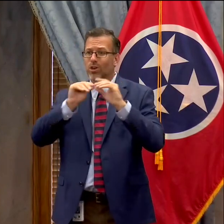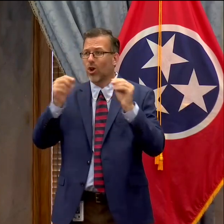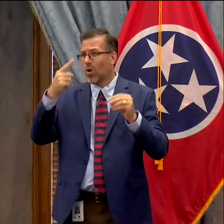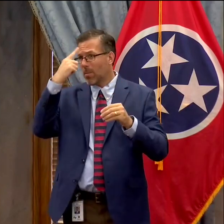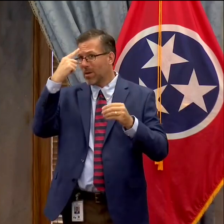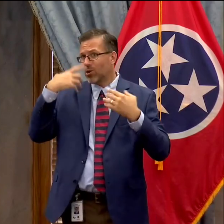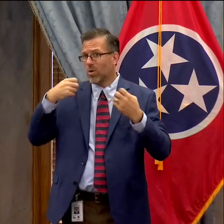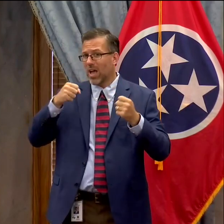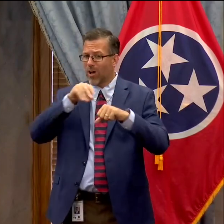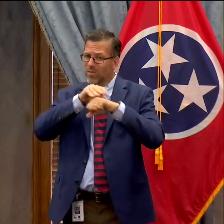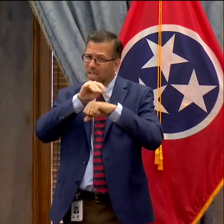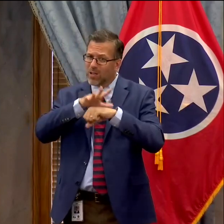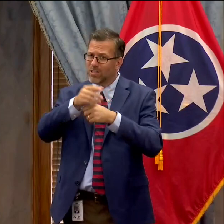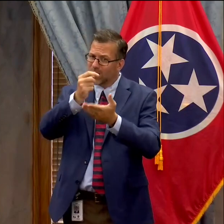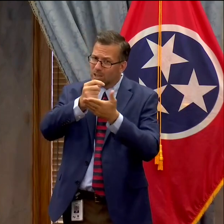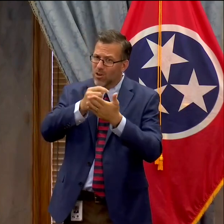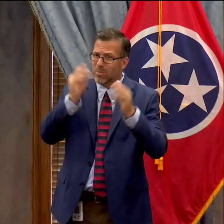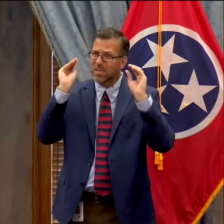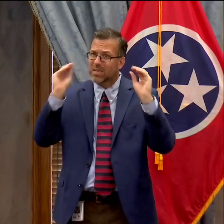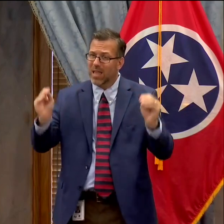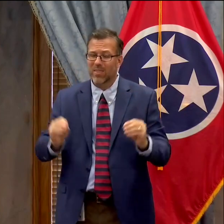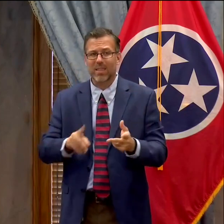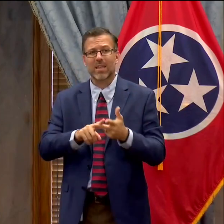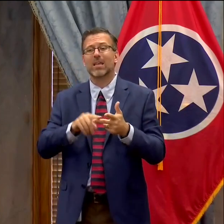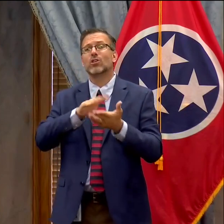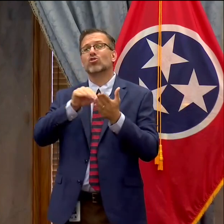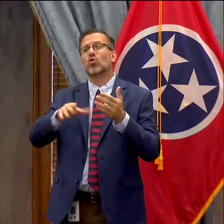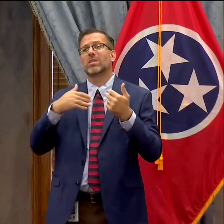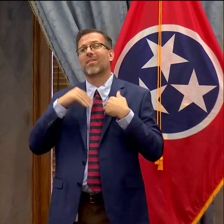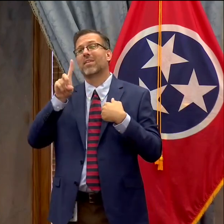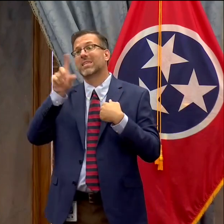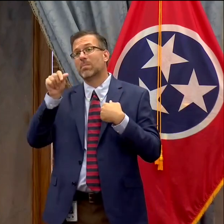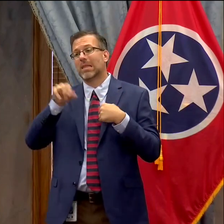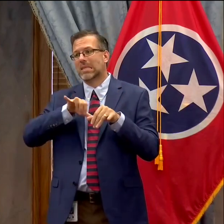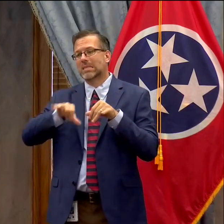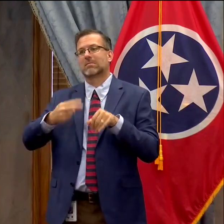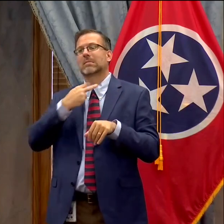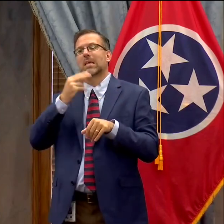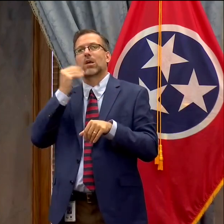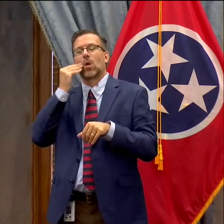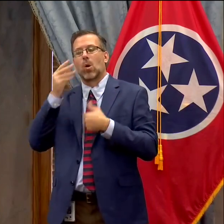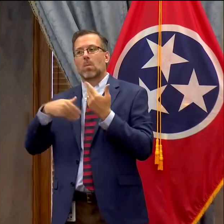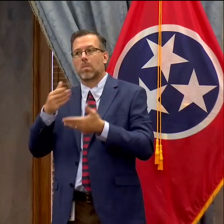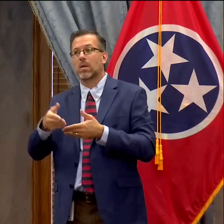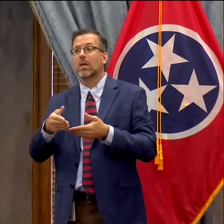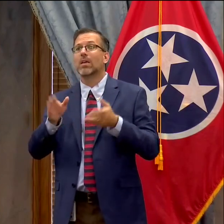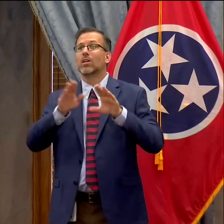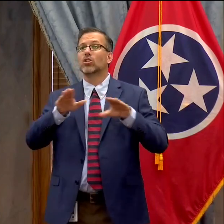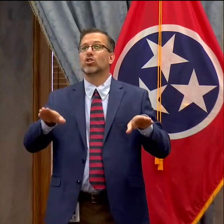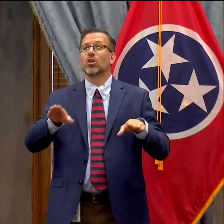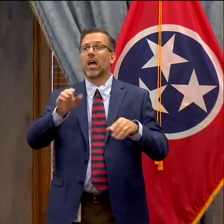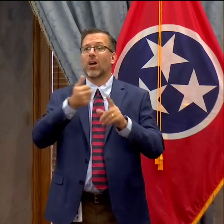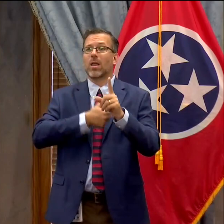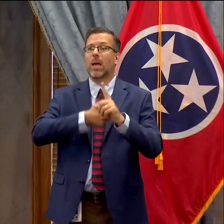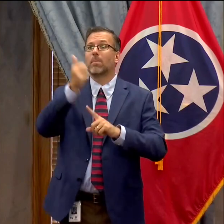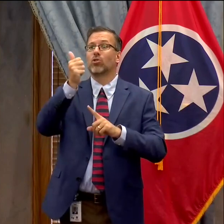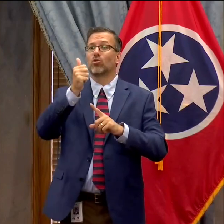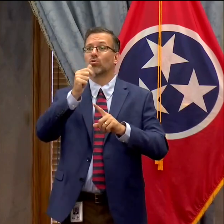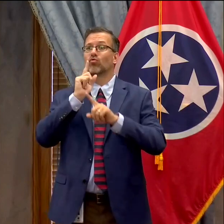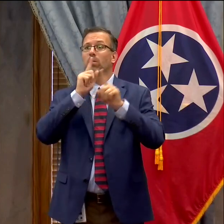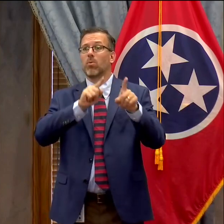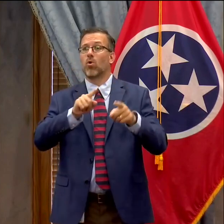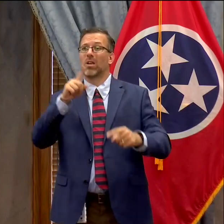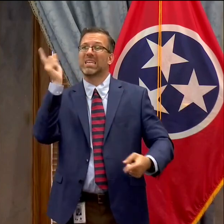and just no access to disability services and when students uh when our child abuse reporting is decreased by 27